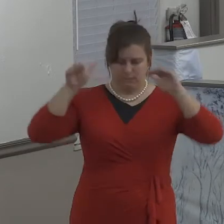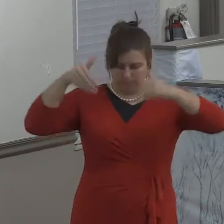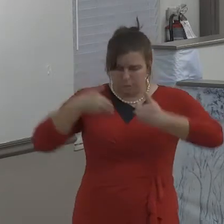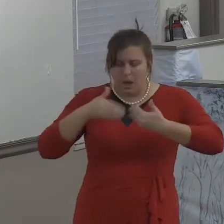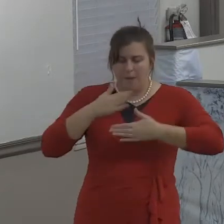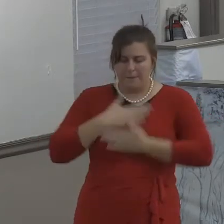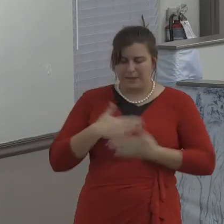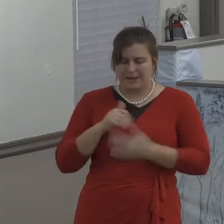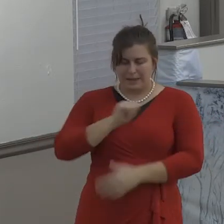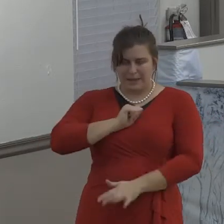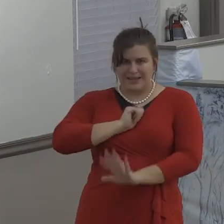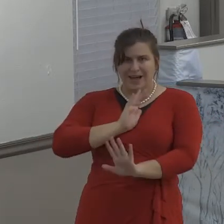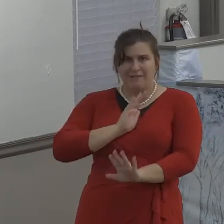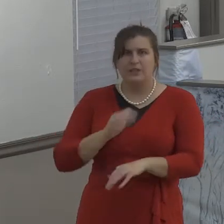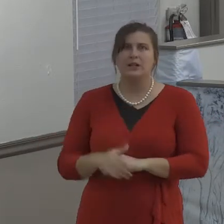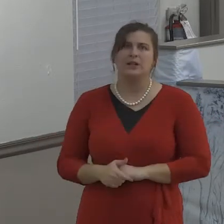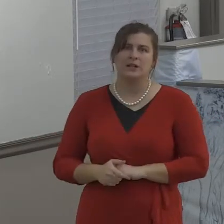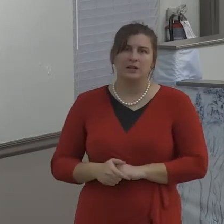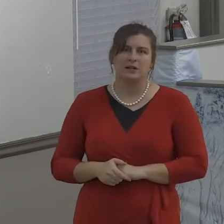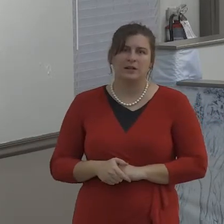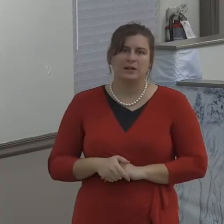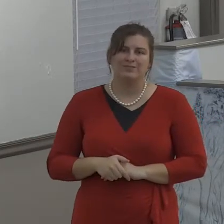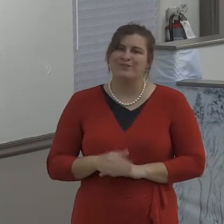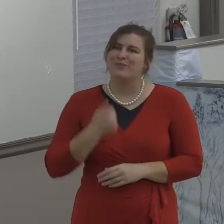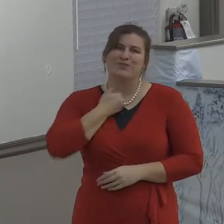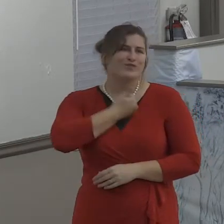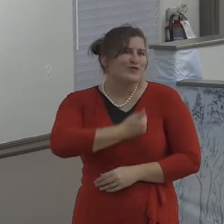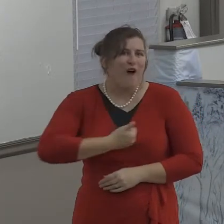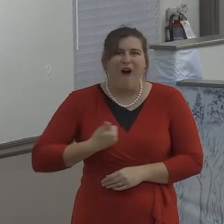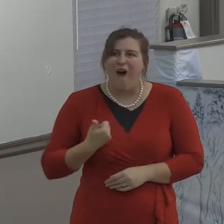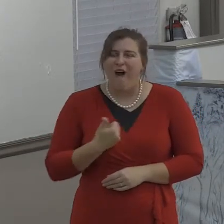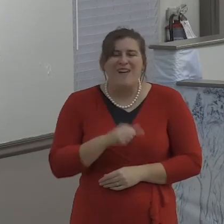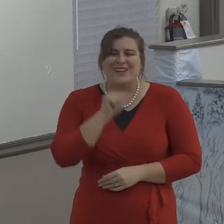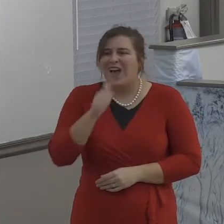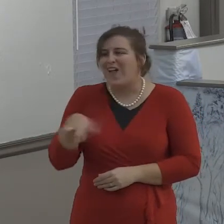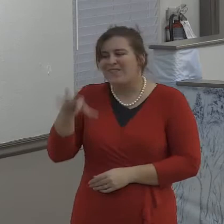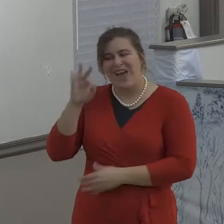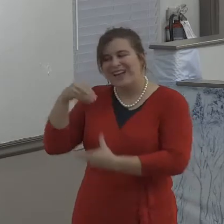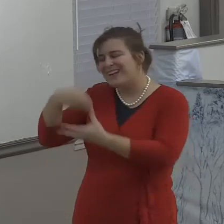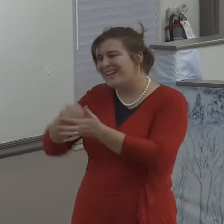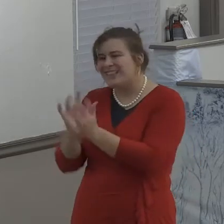good. Encourage. Assist. Help.